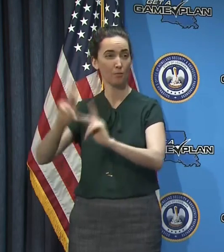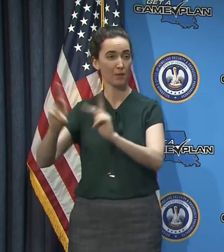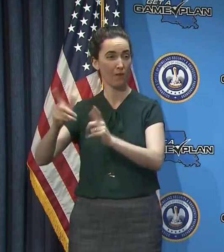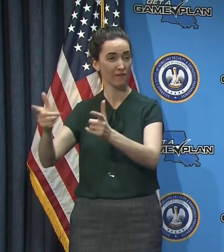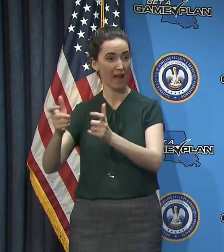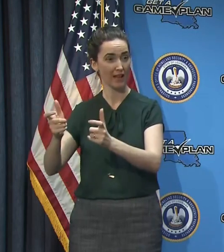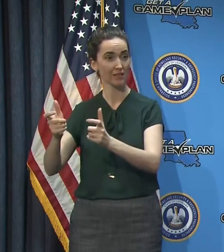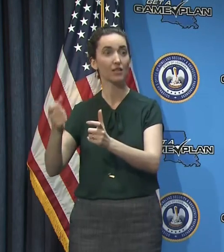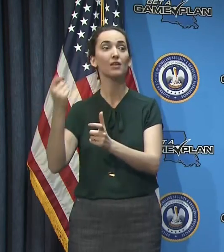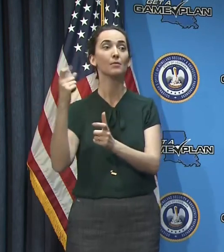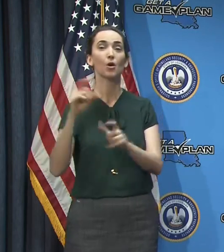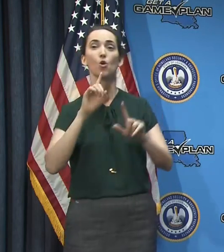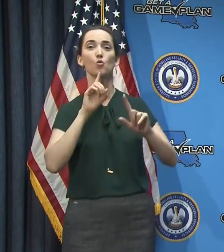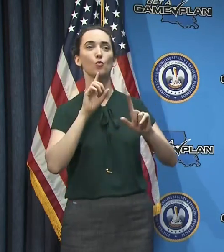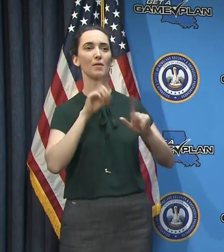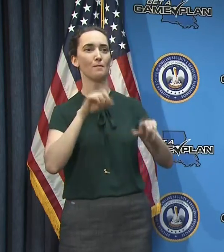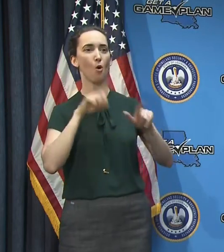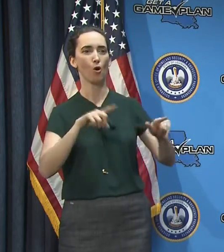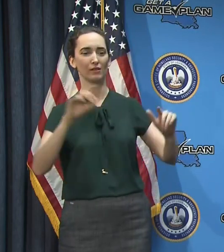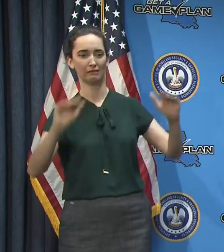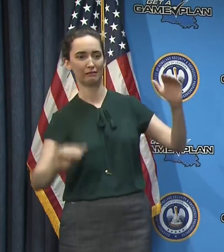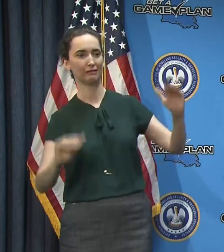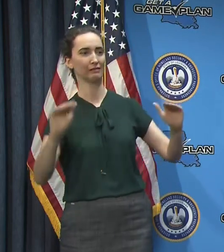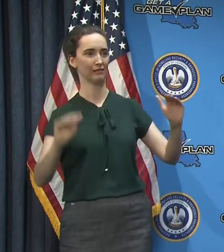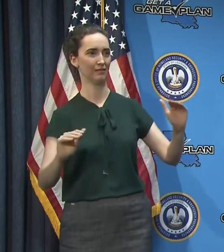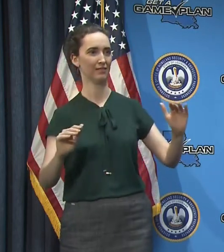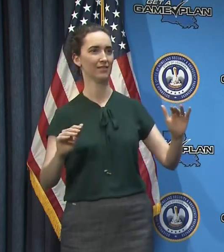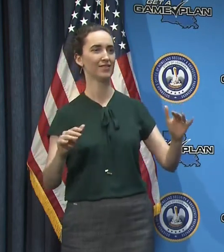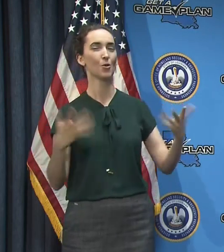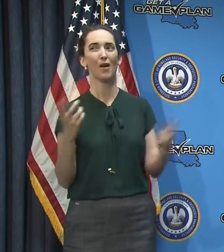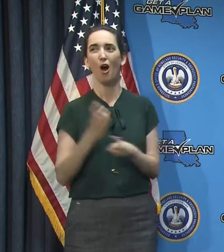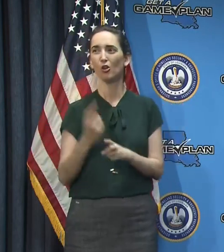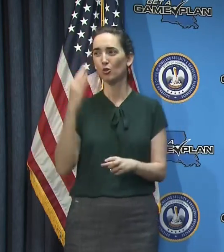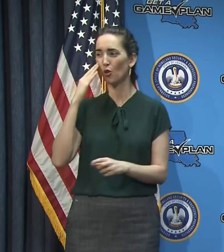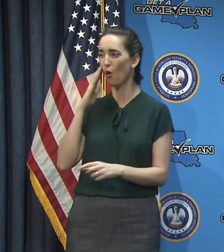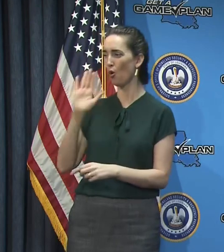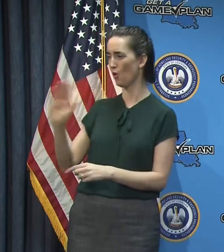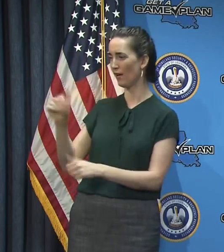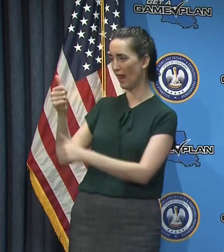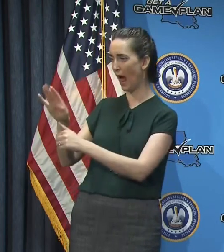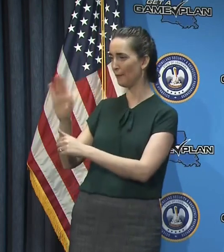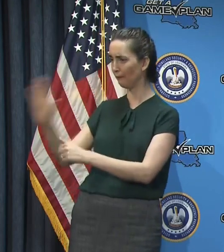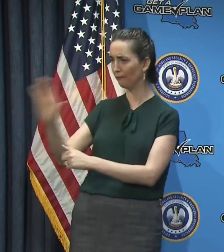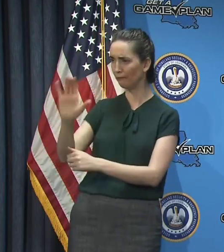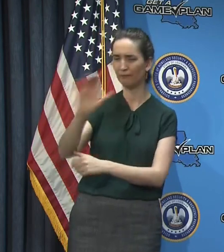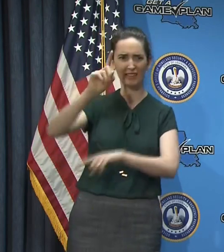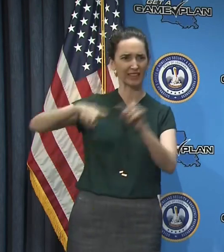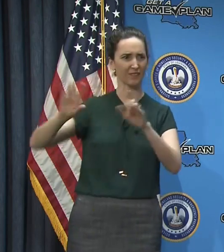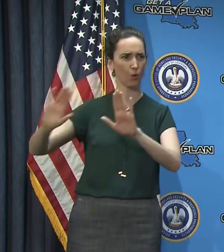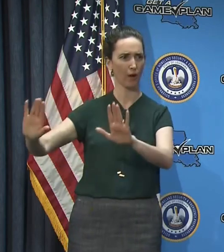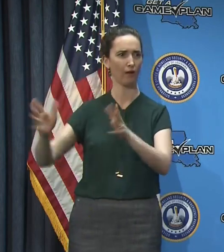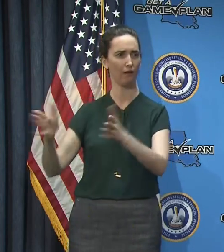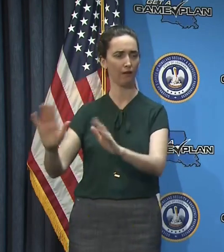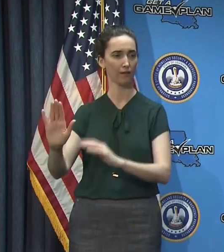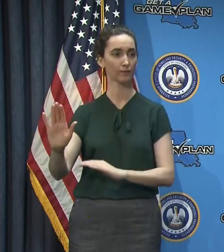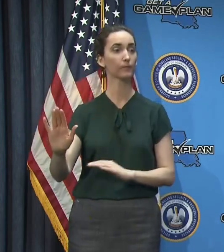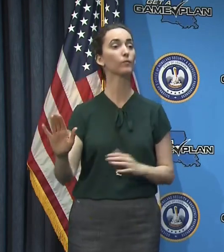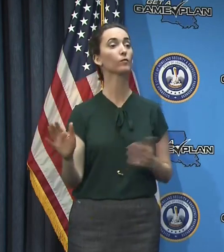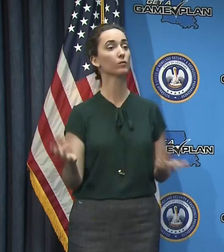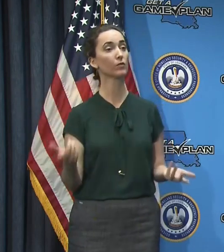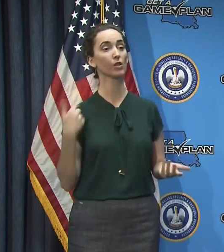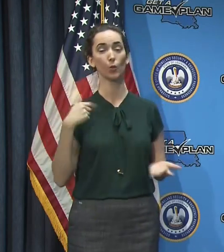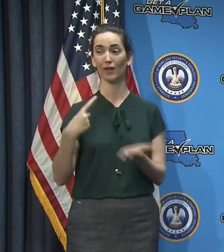reporting is uneven. And so it's really hard for me to tell you. we, we're talking to all of these, uh, testing